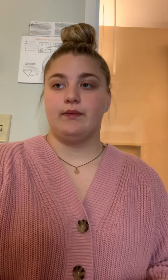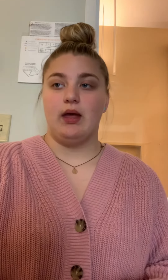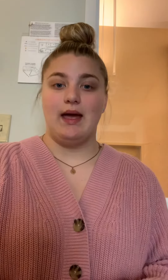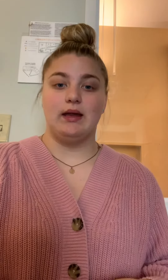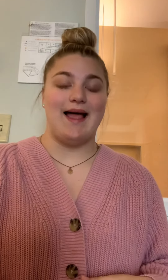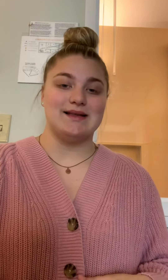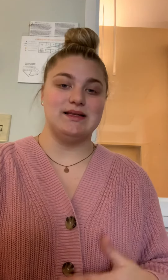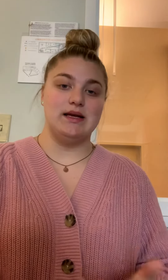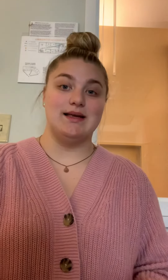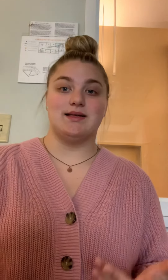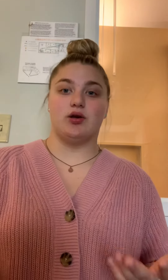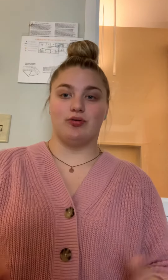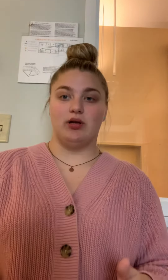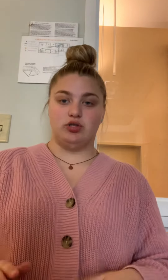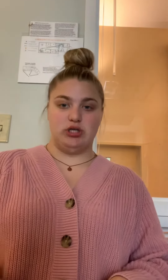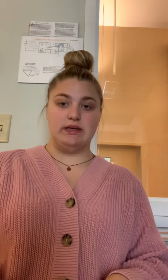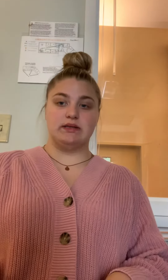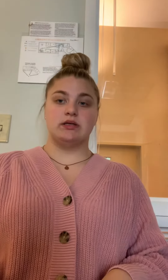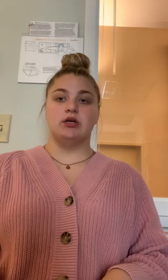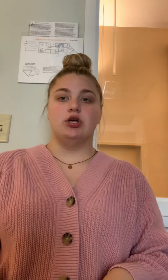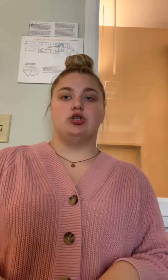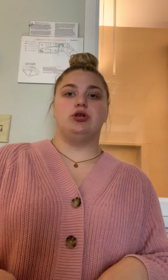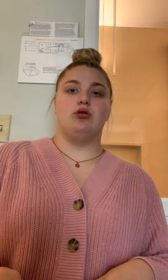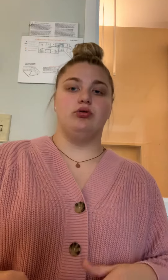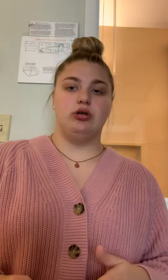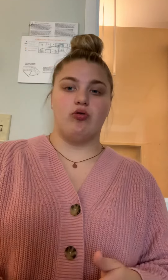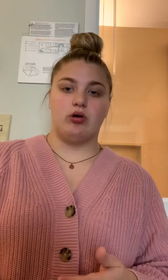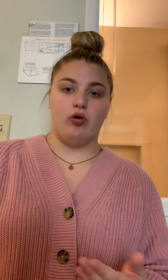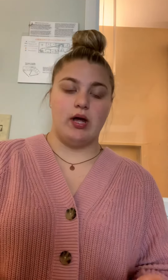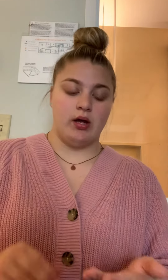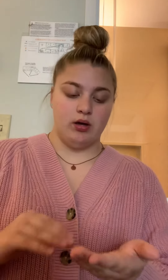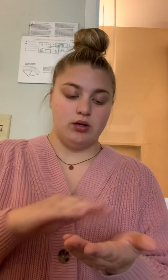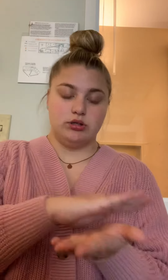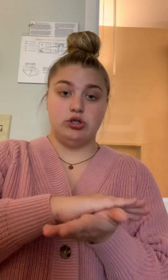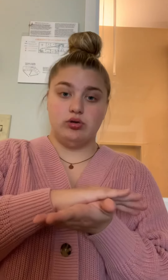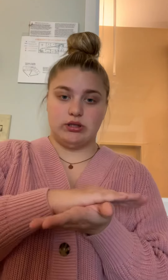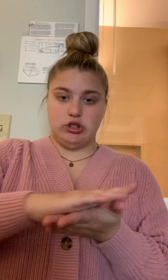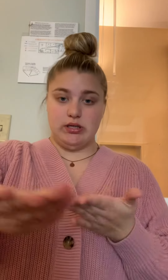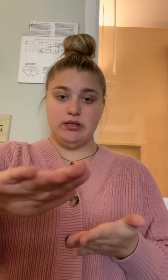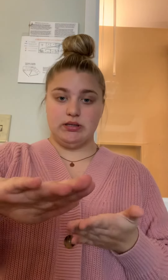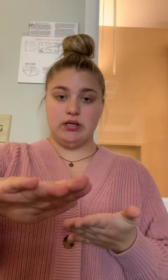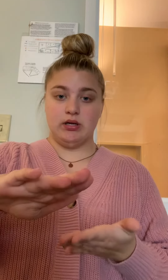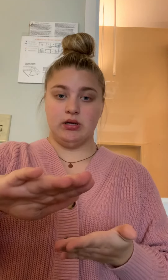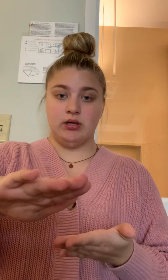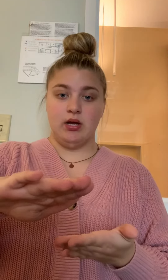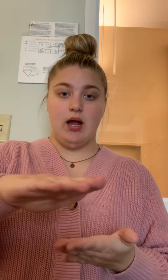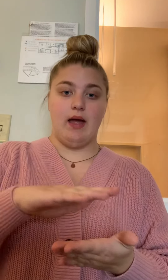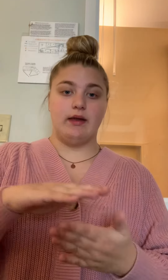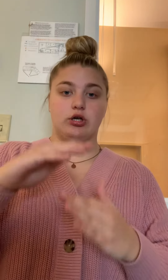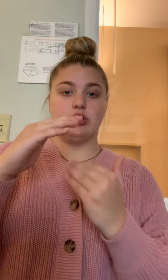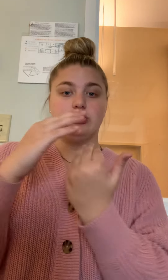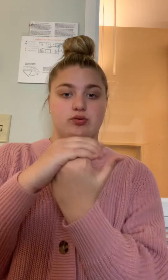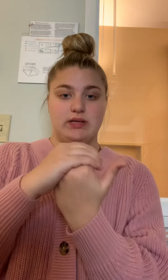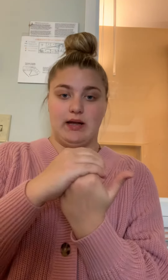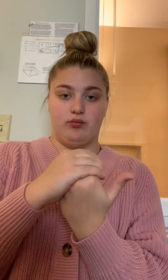And lastly is grilled cheese. So you are going to do the cheese. And then you're going to do sandwich.